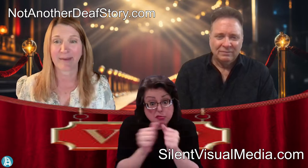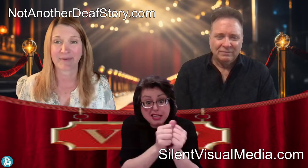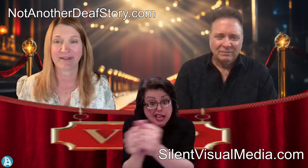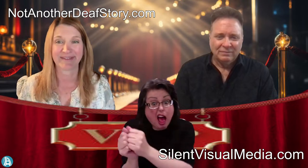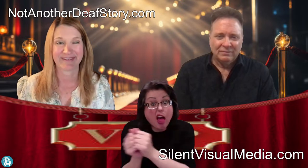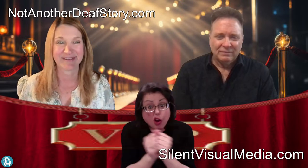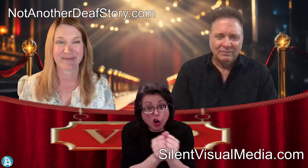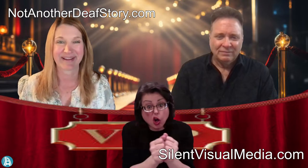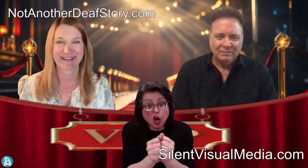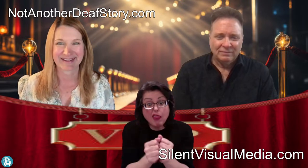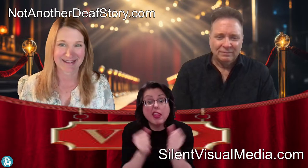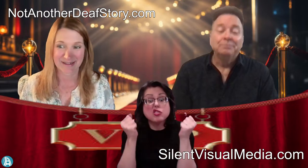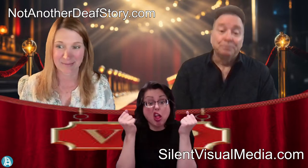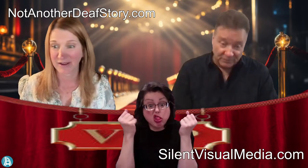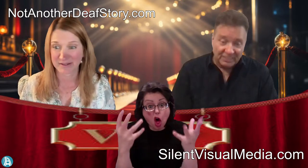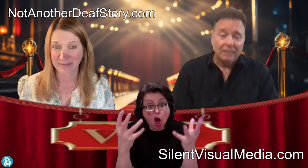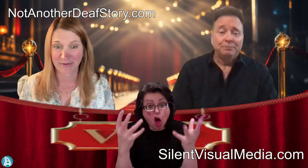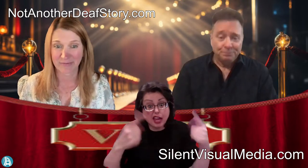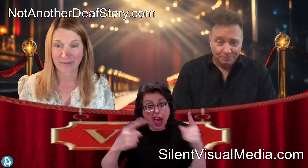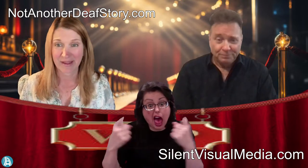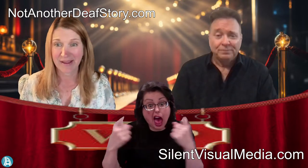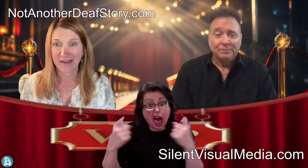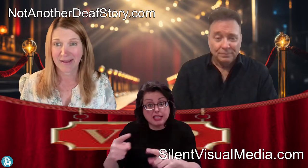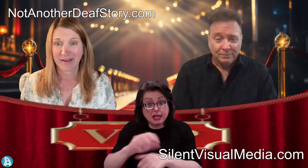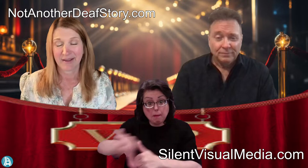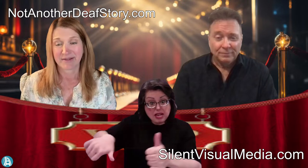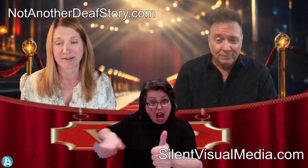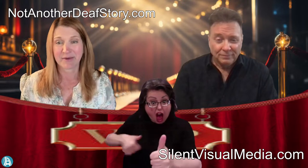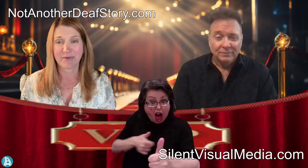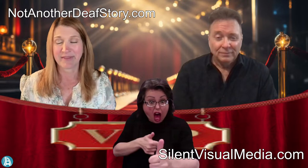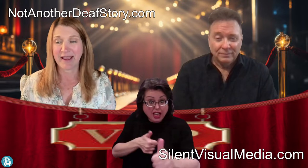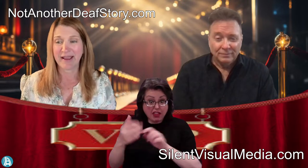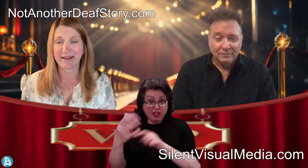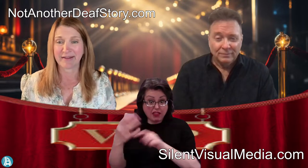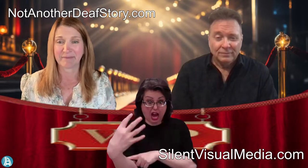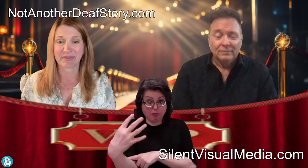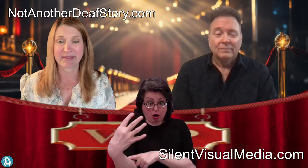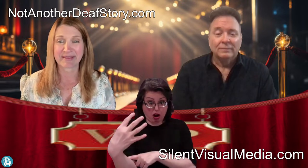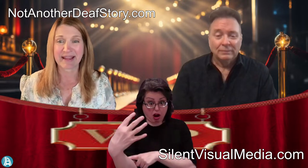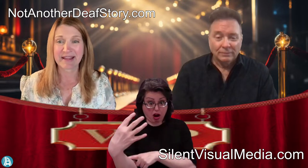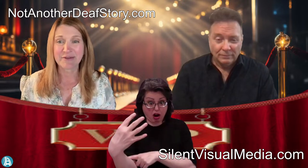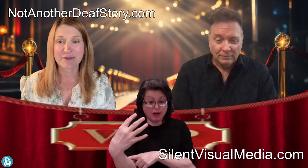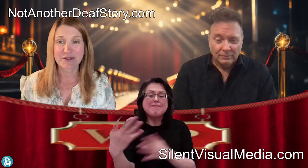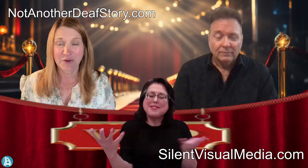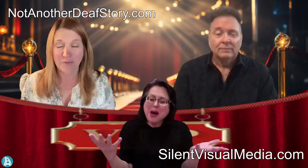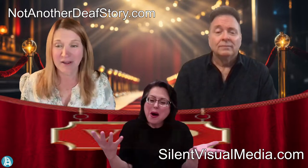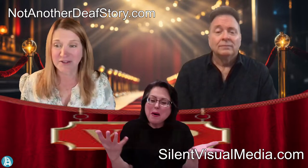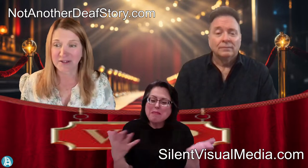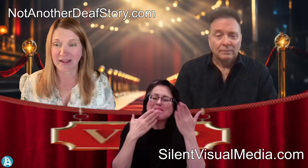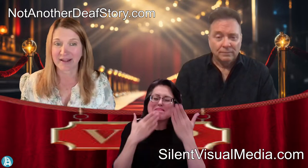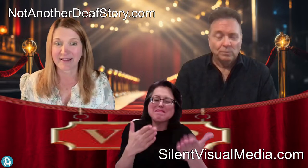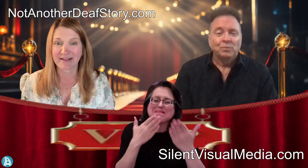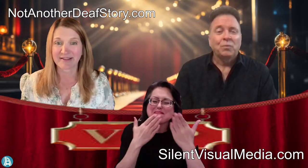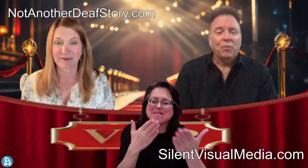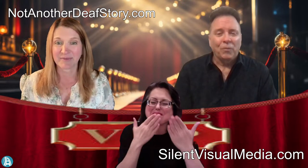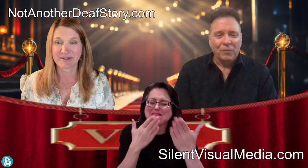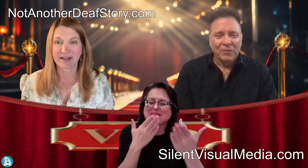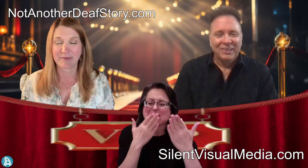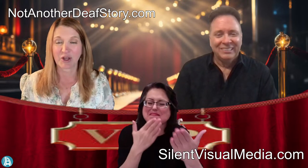happens into making these things possible. So with that, thank you so much, and I think it's almost time to